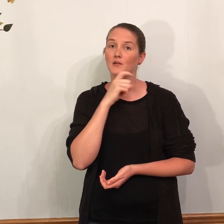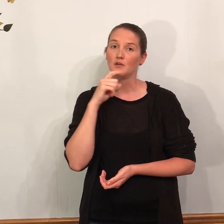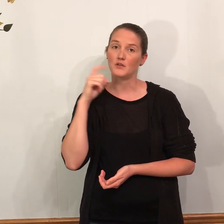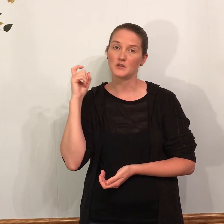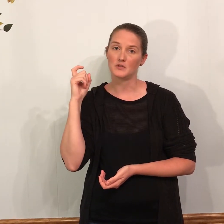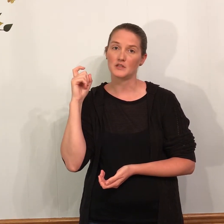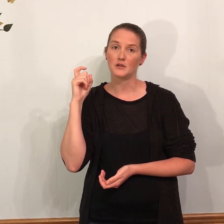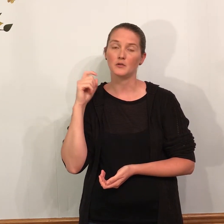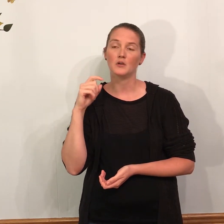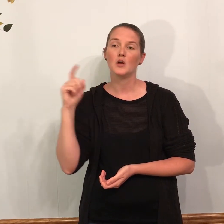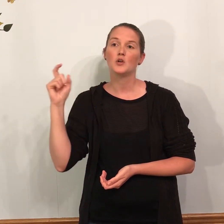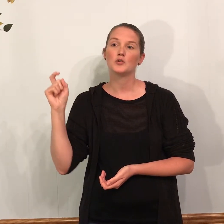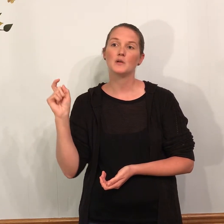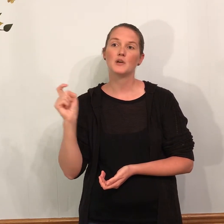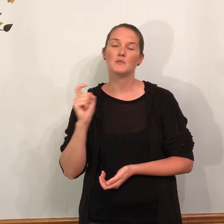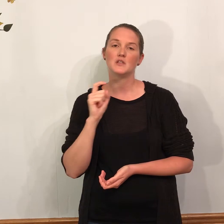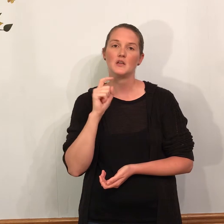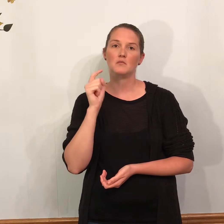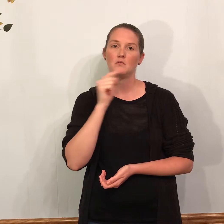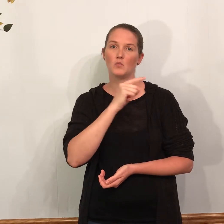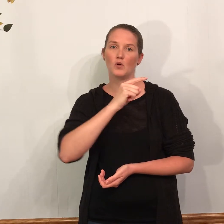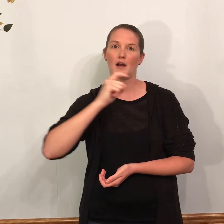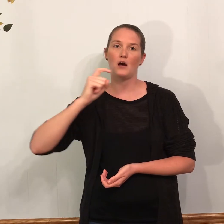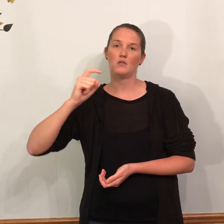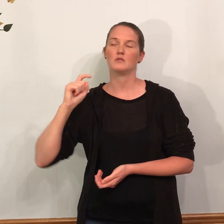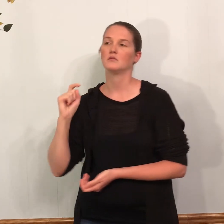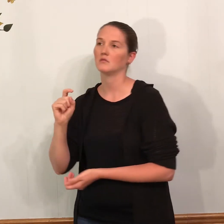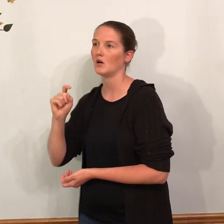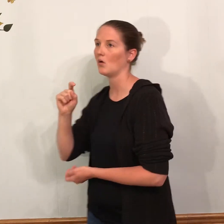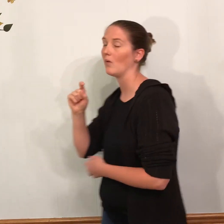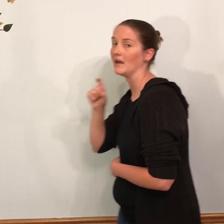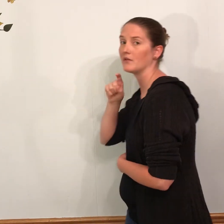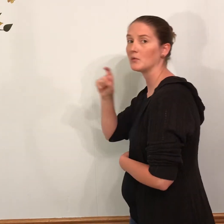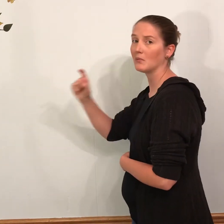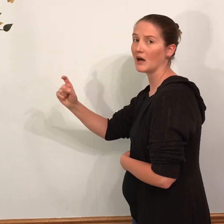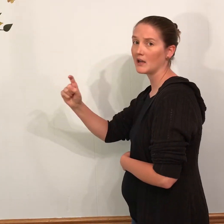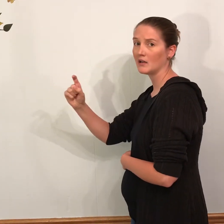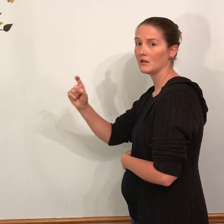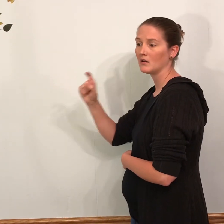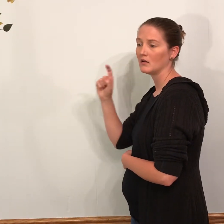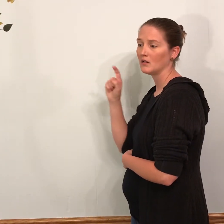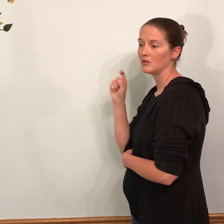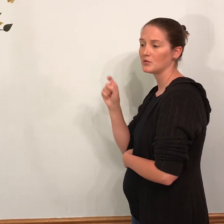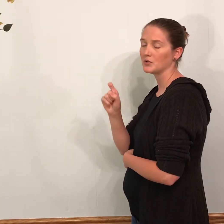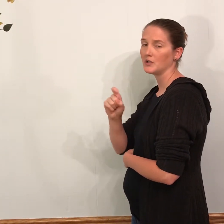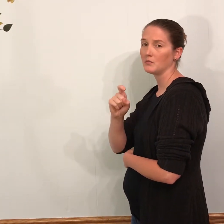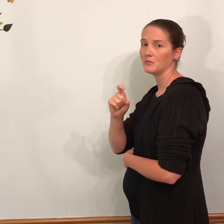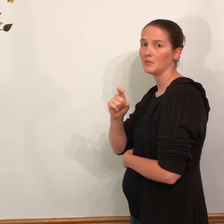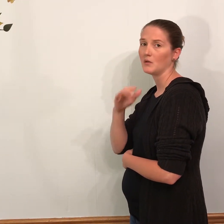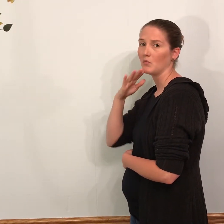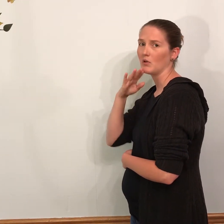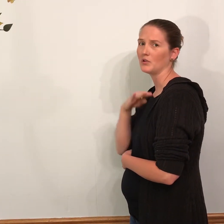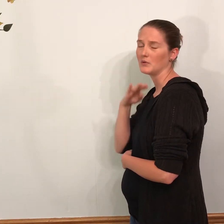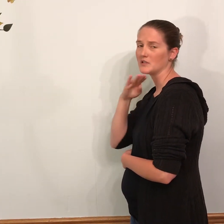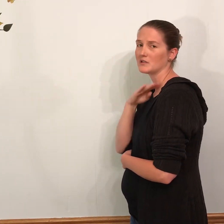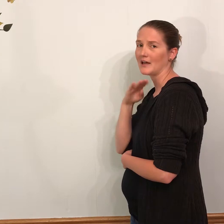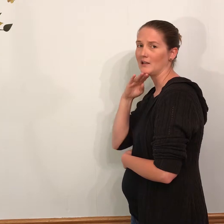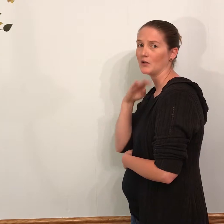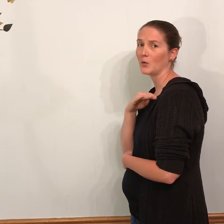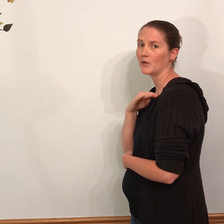don't confuse it with cereal. Shrimp comes in more out away from your body. Shrimp. And more a little bit slightly lower